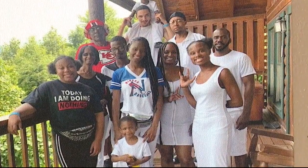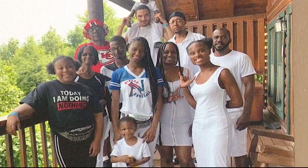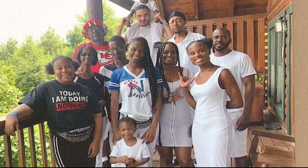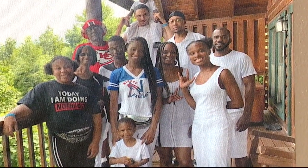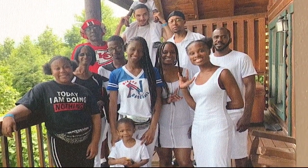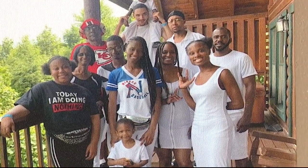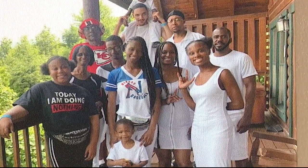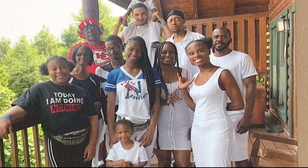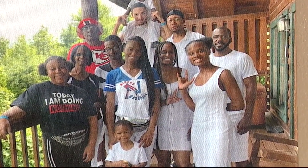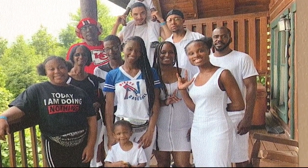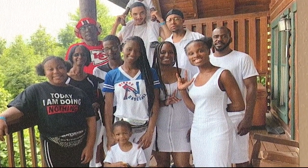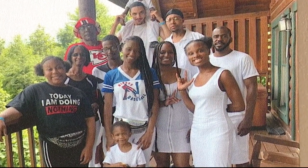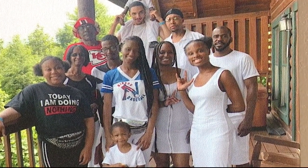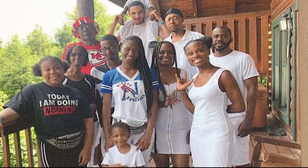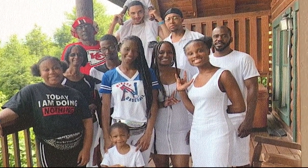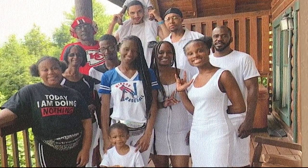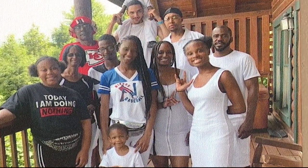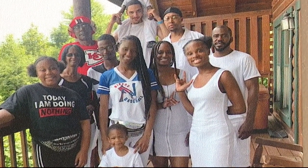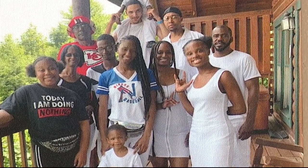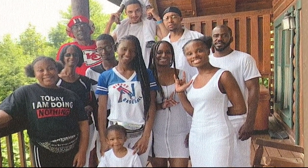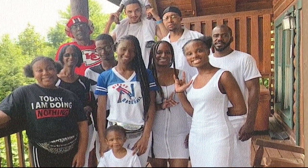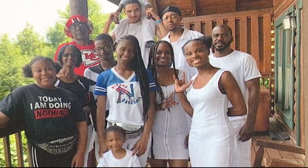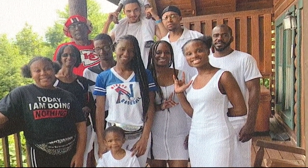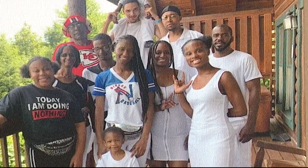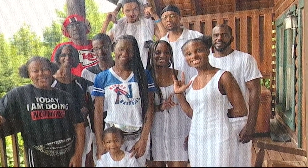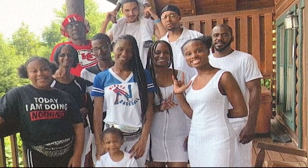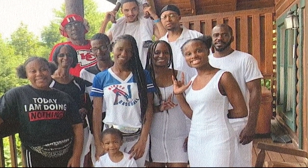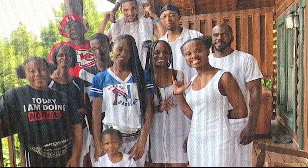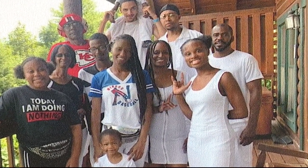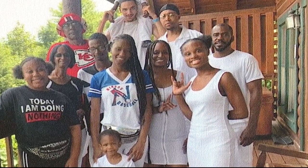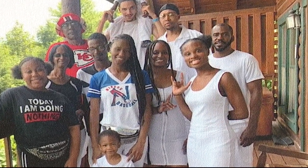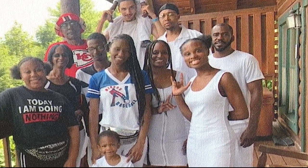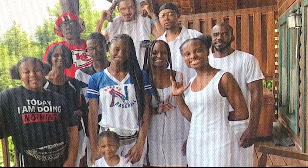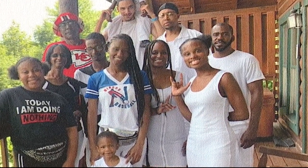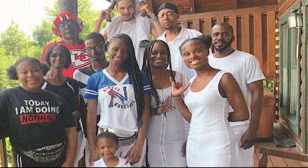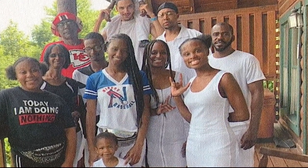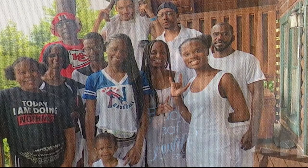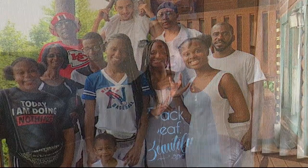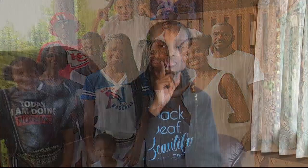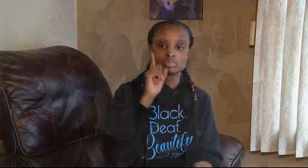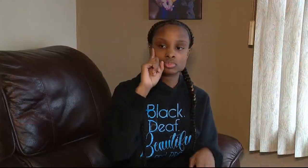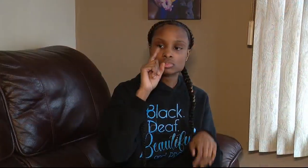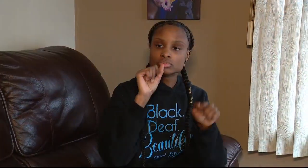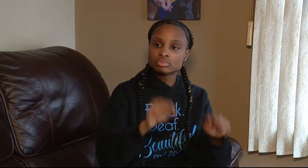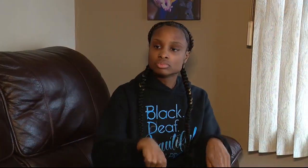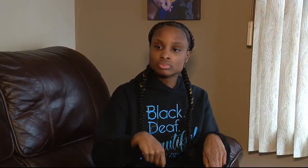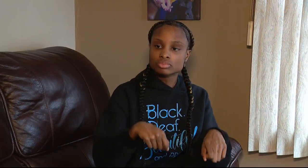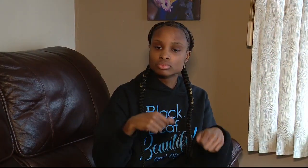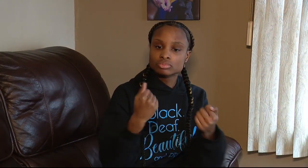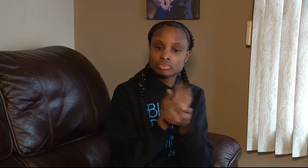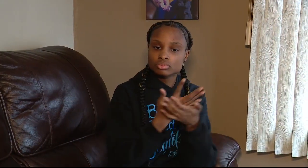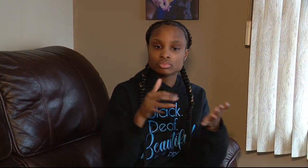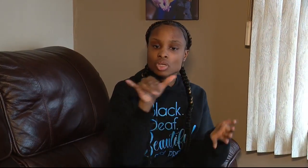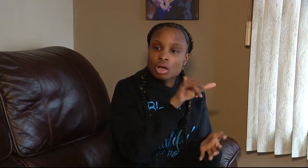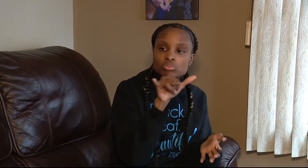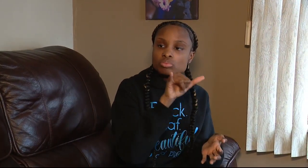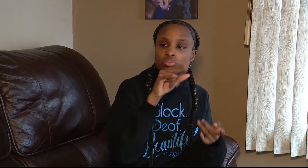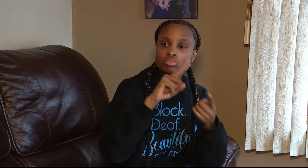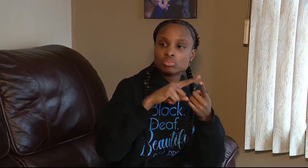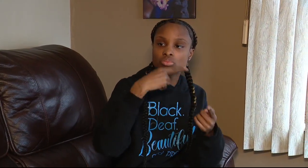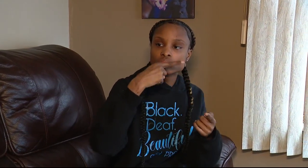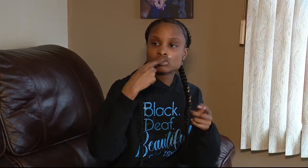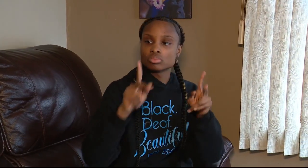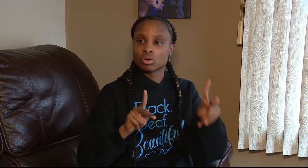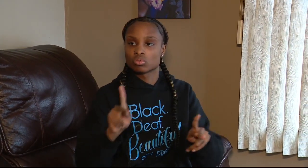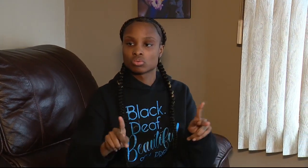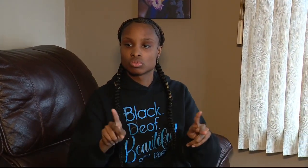sign and see deaf people like her for who and all that they are. More than anything, I want people to know the deaf can. Deaf